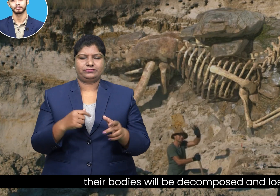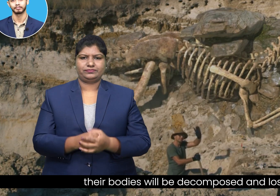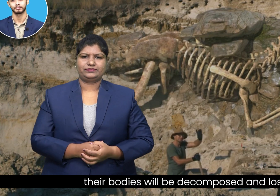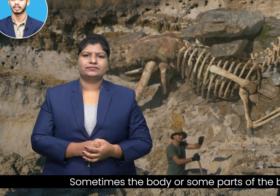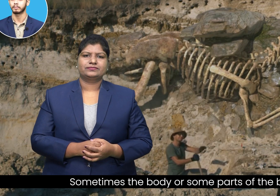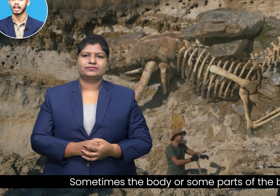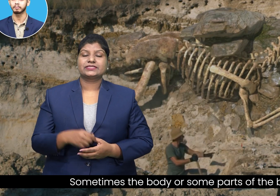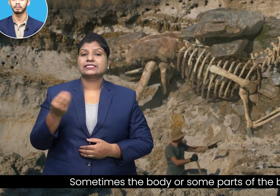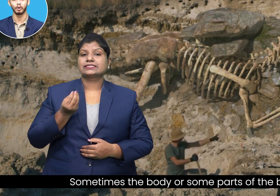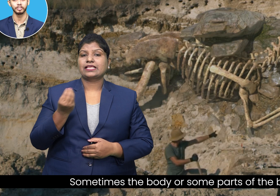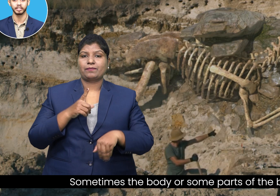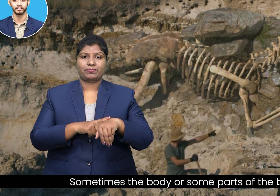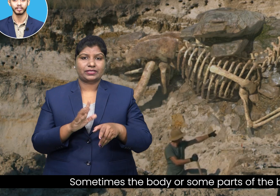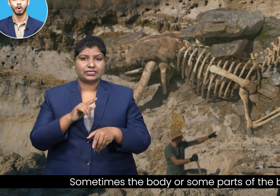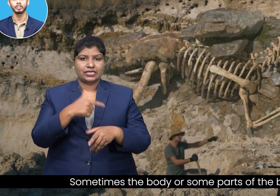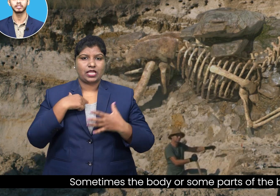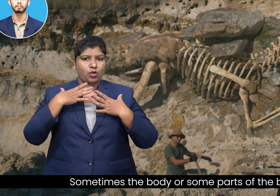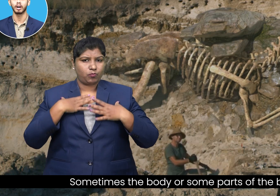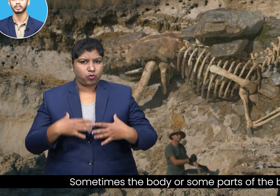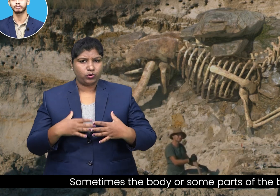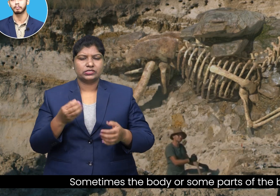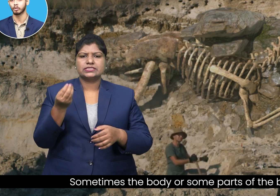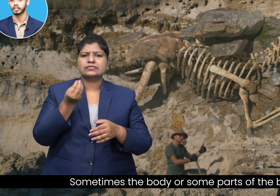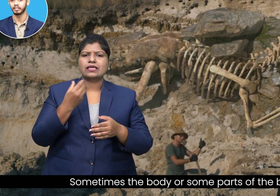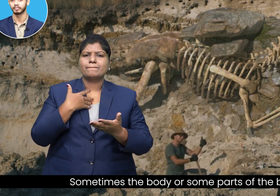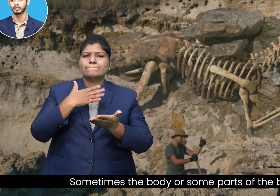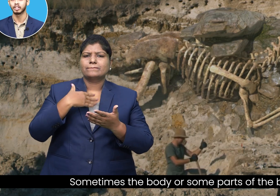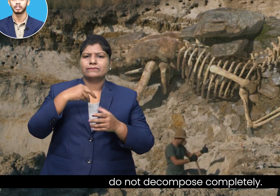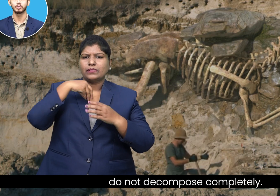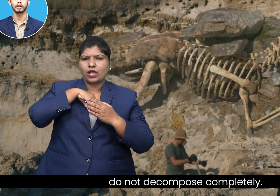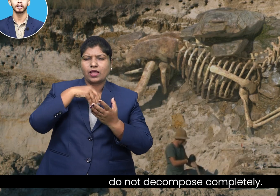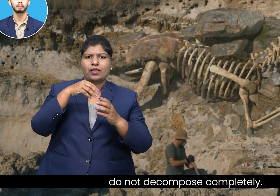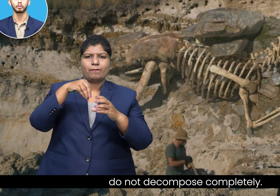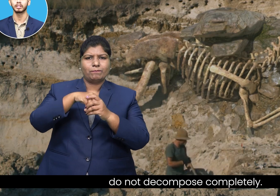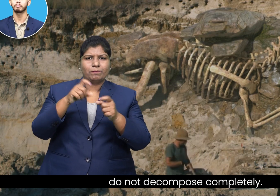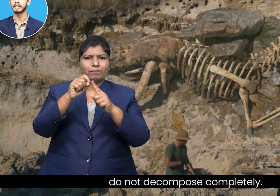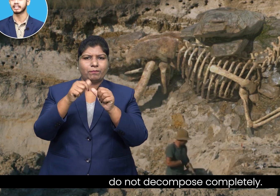Sometimes, the body or some parts of the body do not decompose completely.